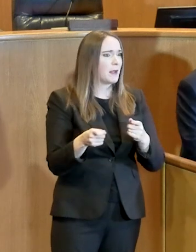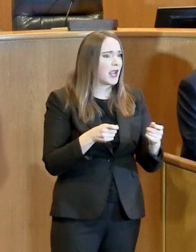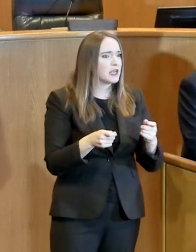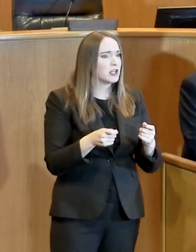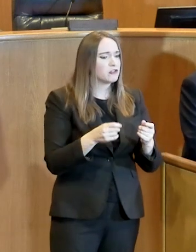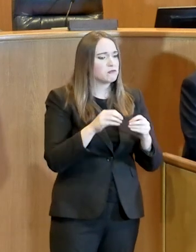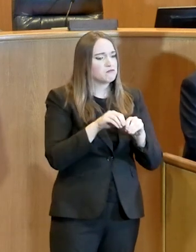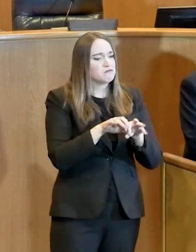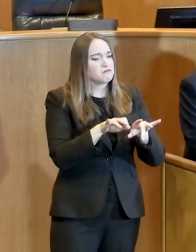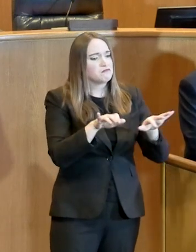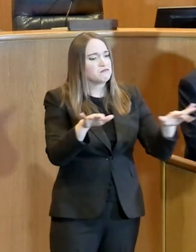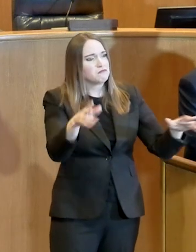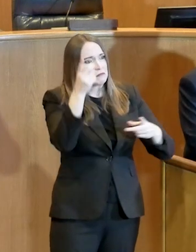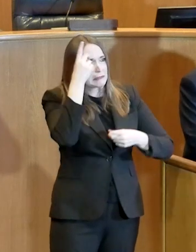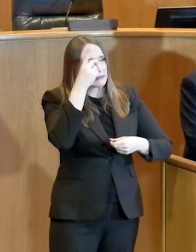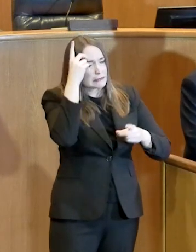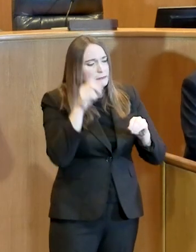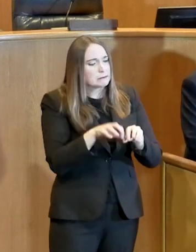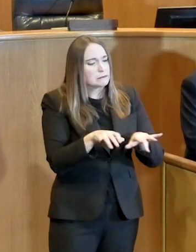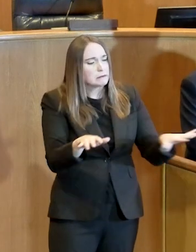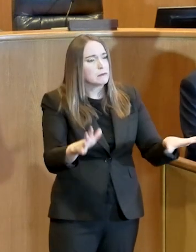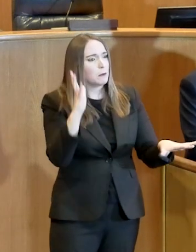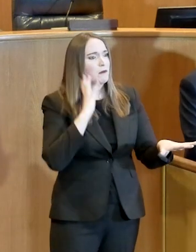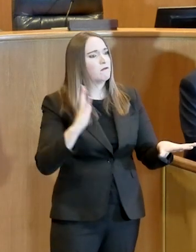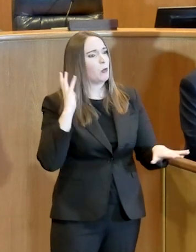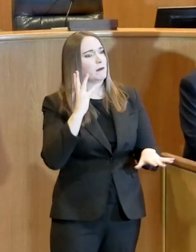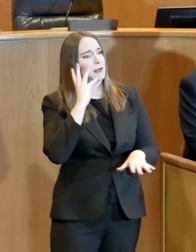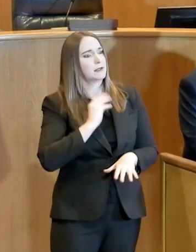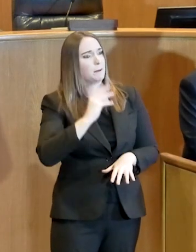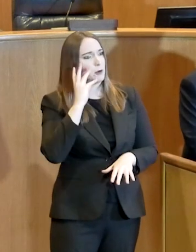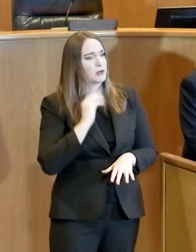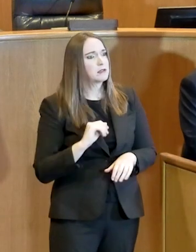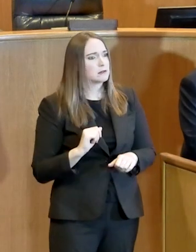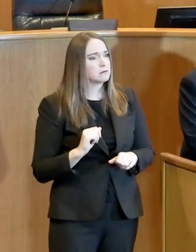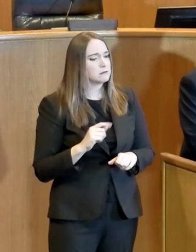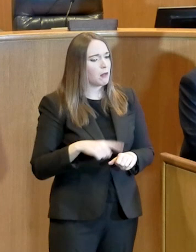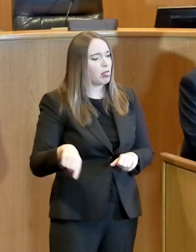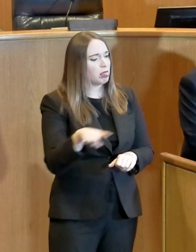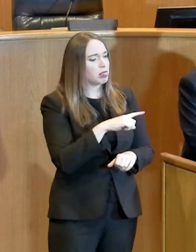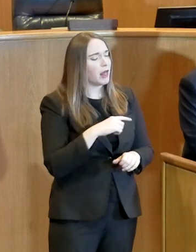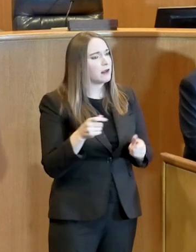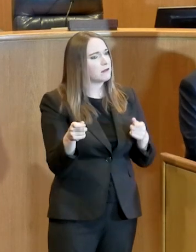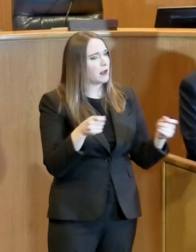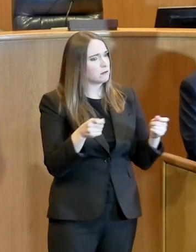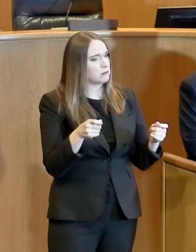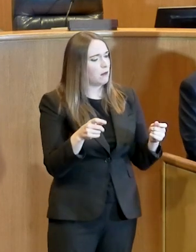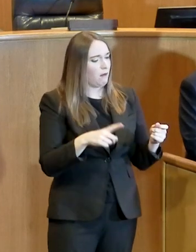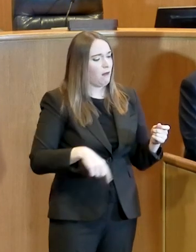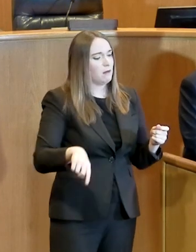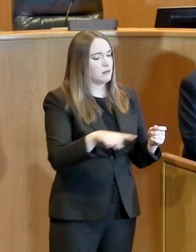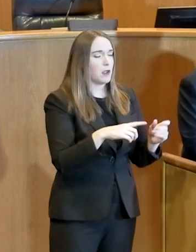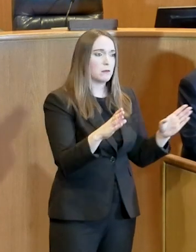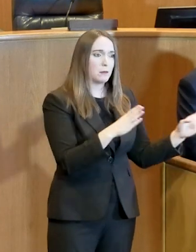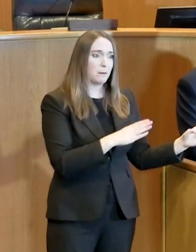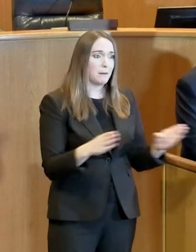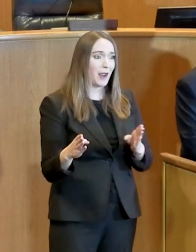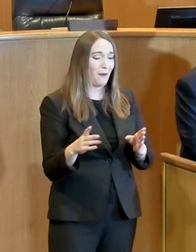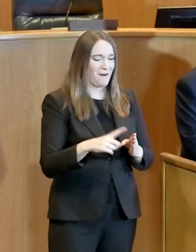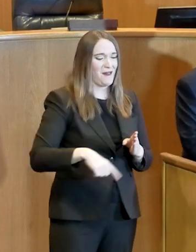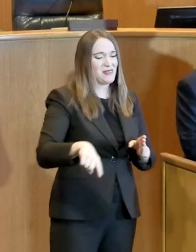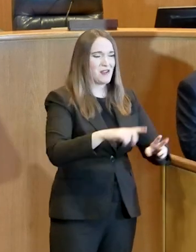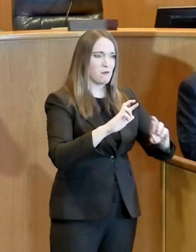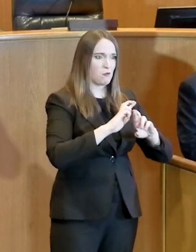communities and our county. And they have dealt with other major outbreaks. They're prepared and they're up to the task.